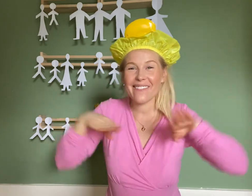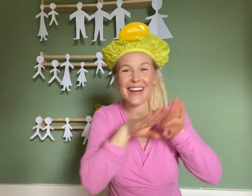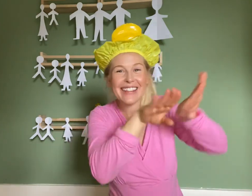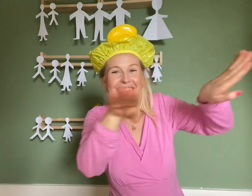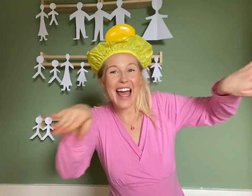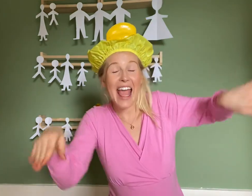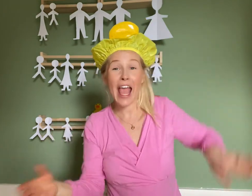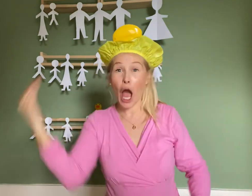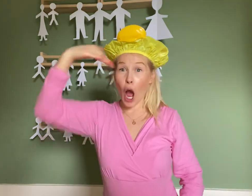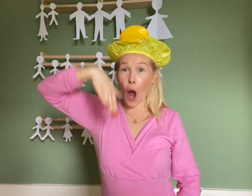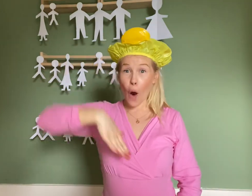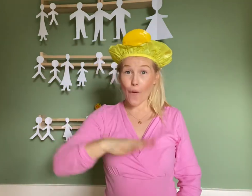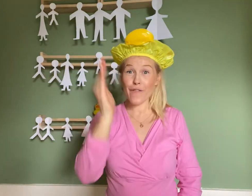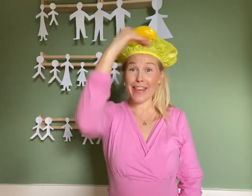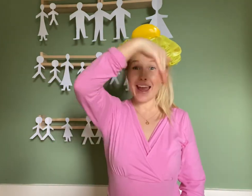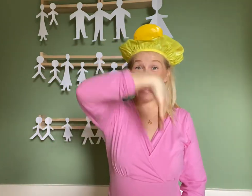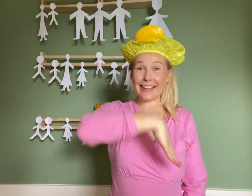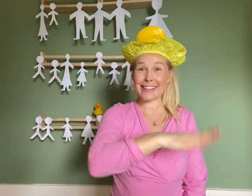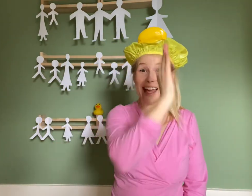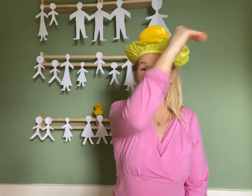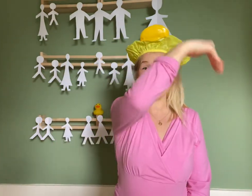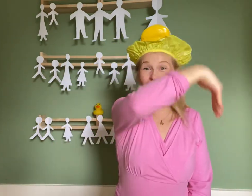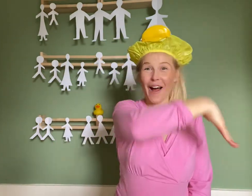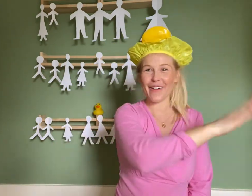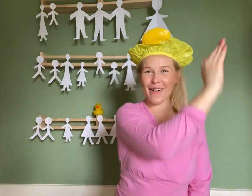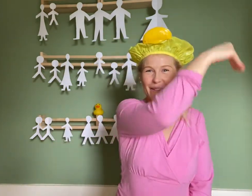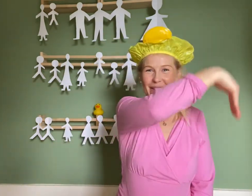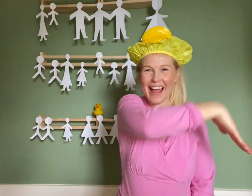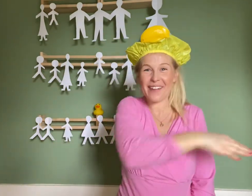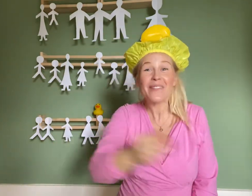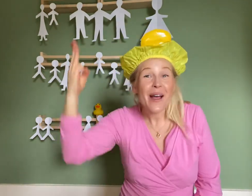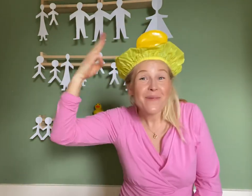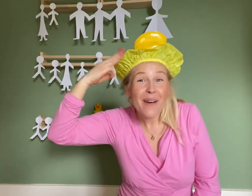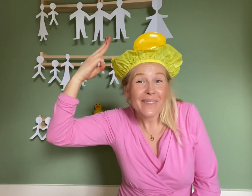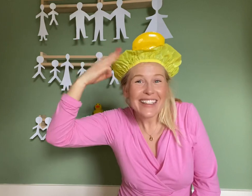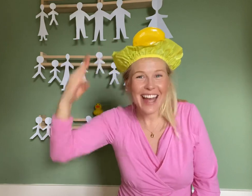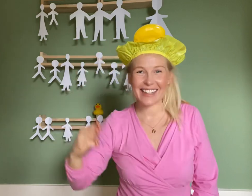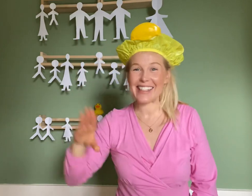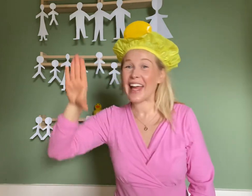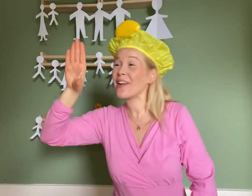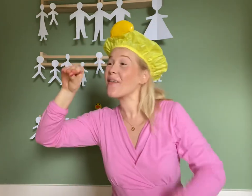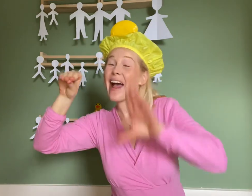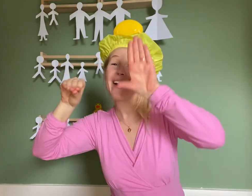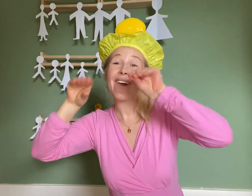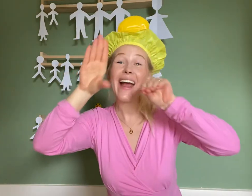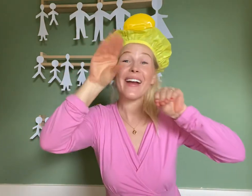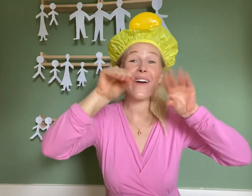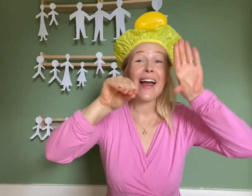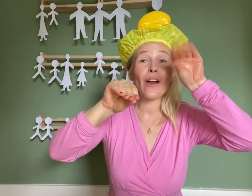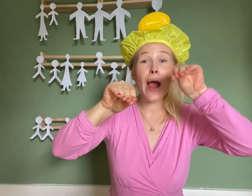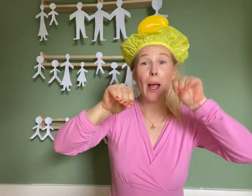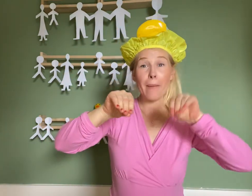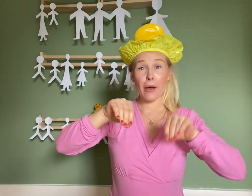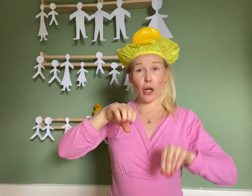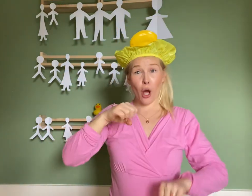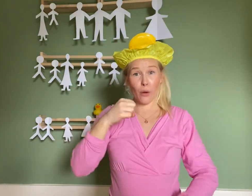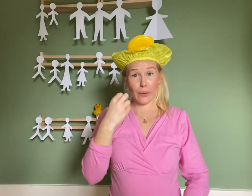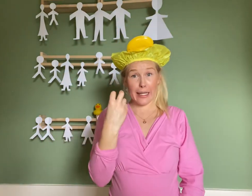one day over the hills and far away. Mummy duck said quack, quack, quack, quack. But only